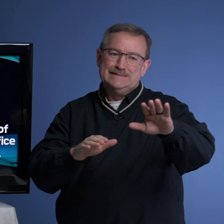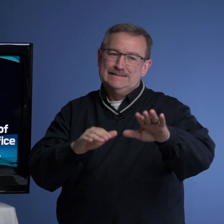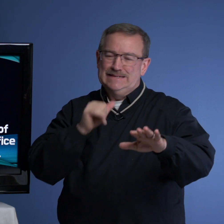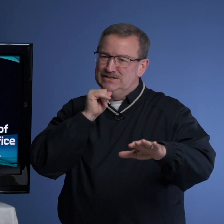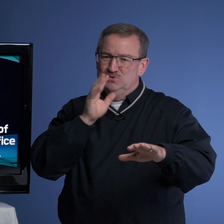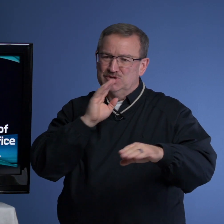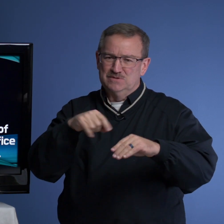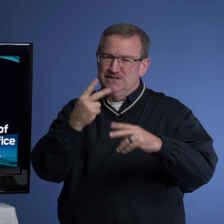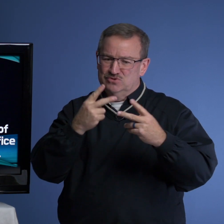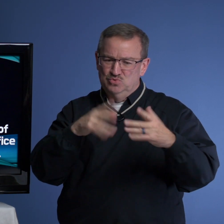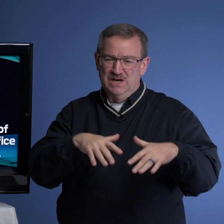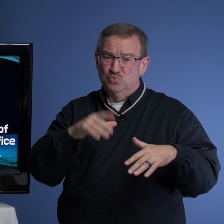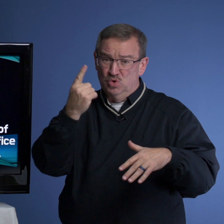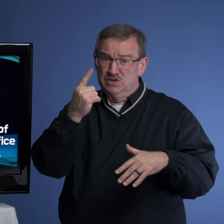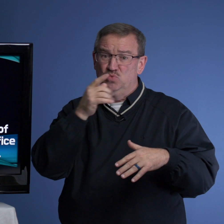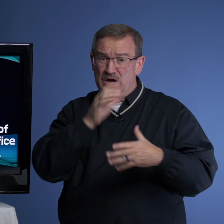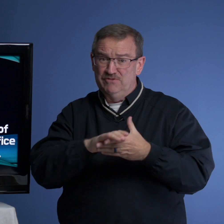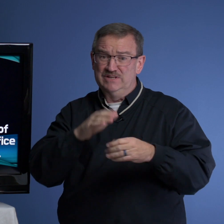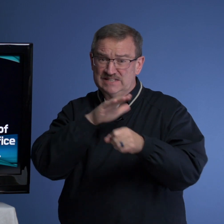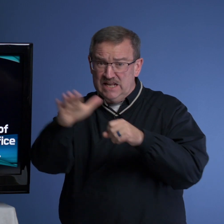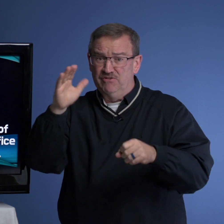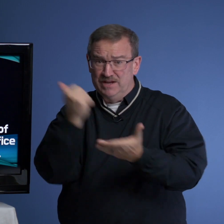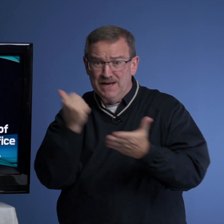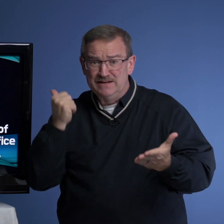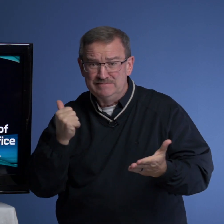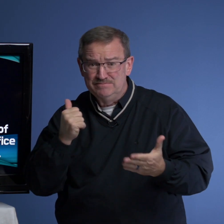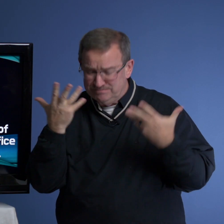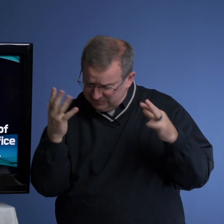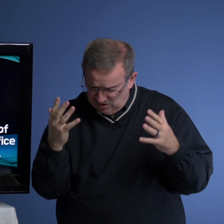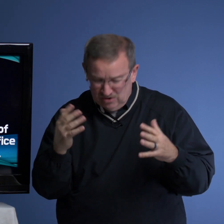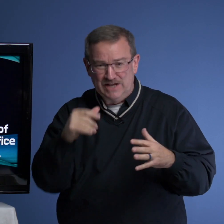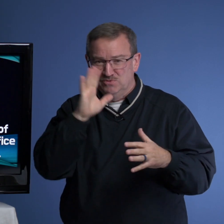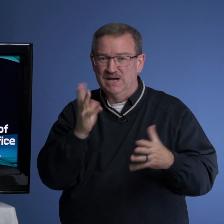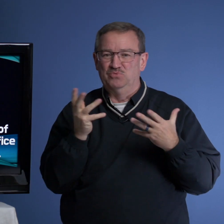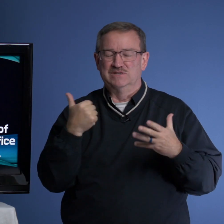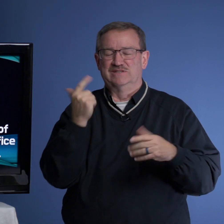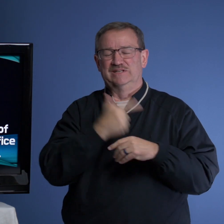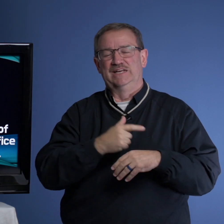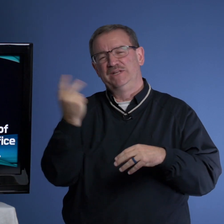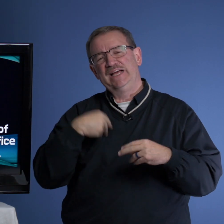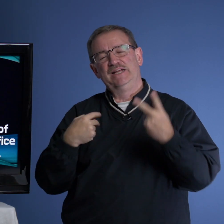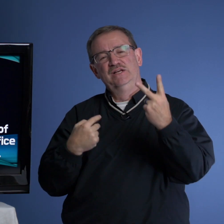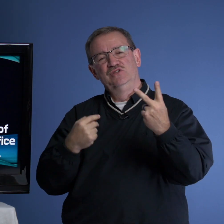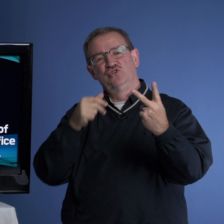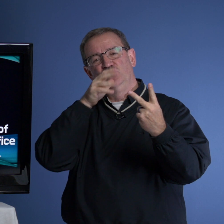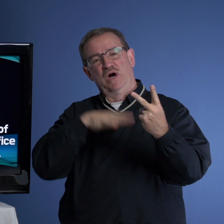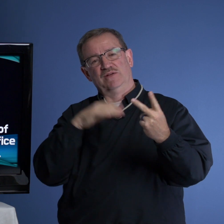I don't want to talk about two wives. One wife is enough. Amen. Oh, that's what God wants us today. But he had two wives.